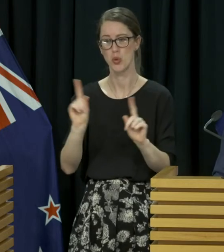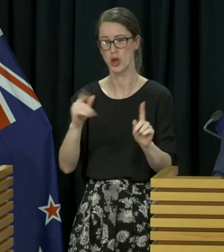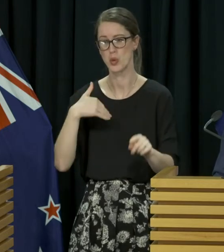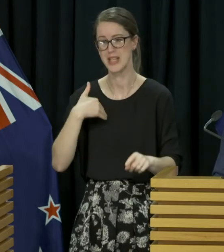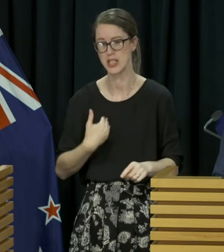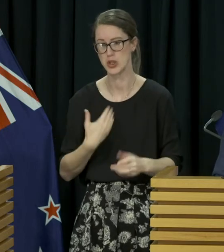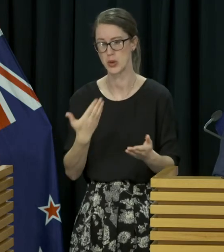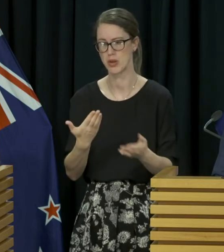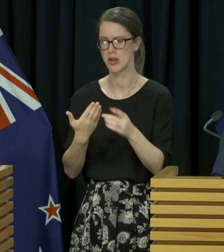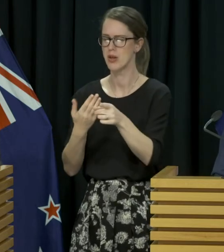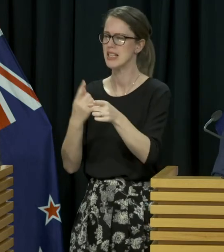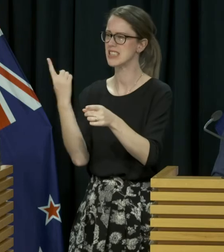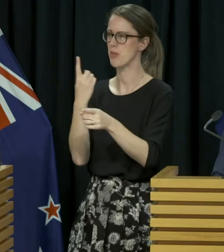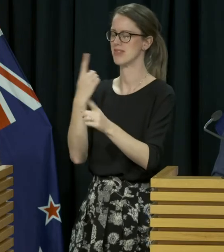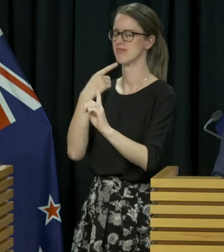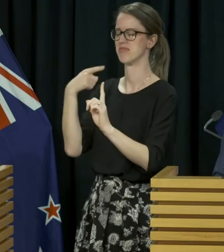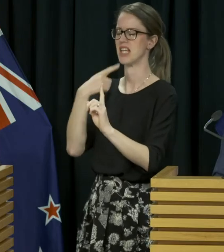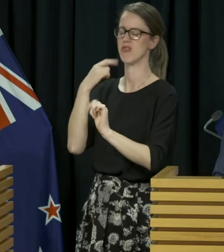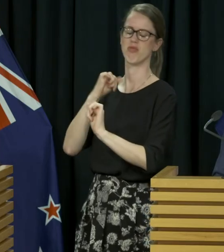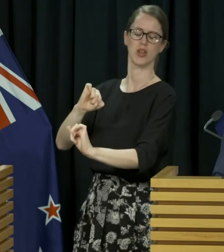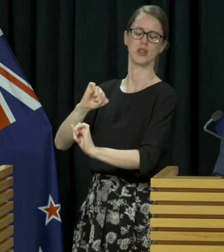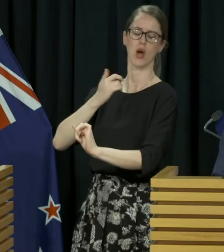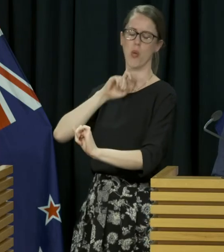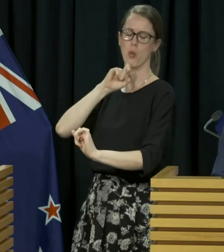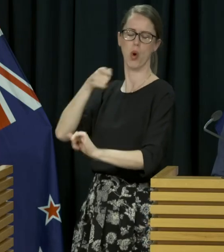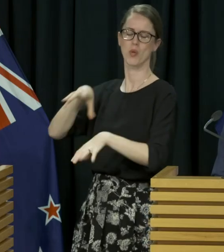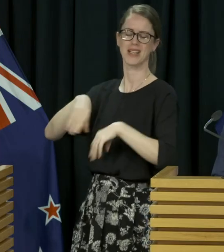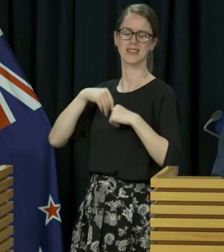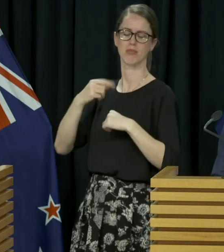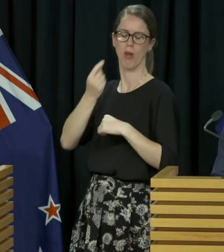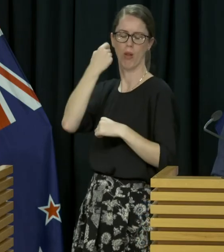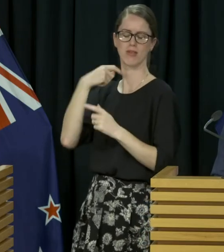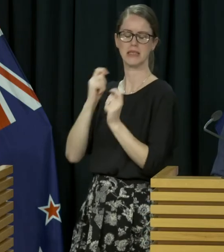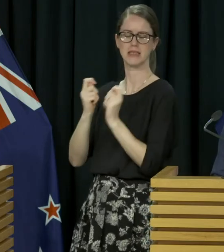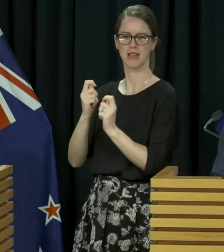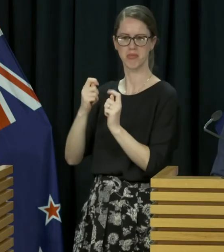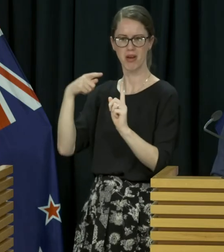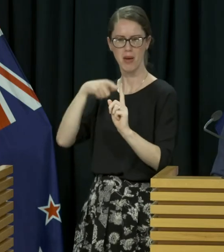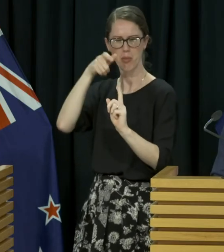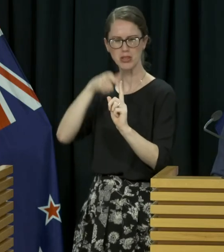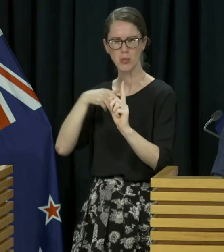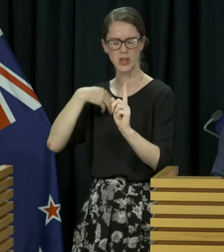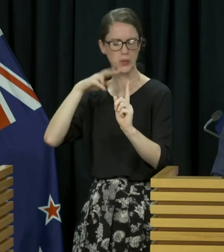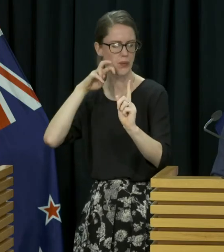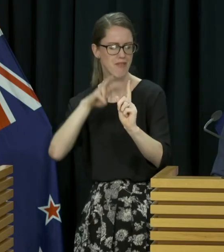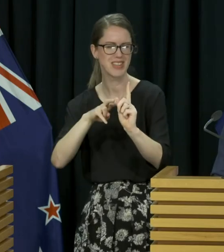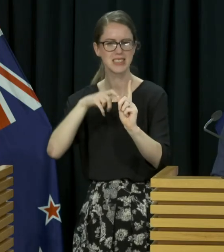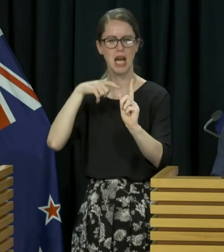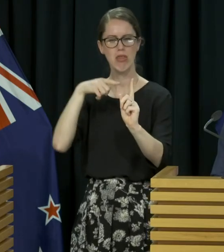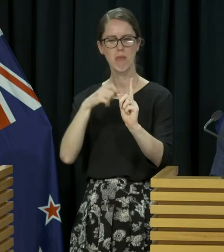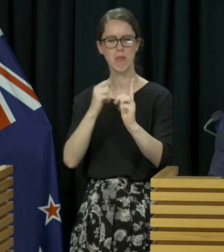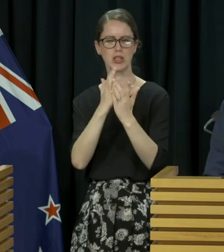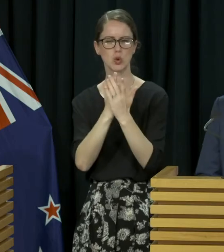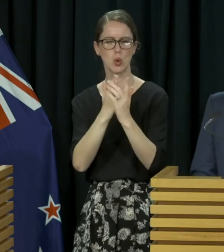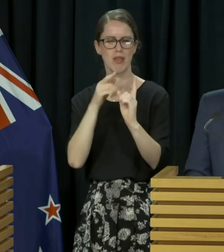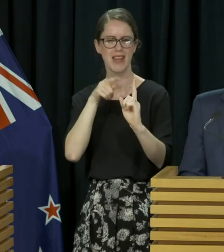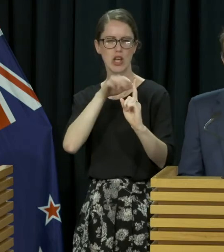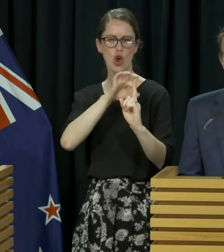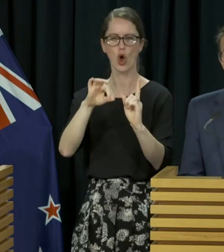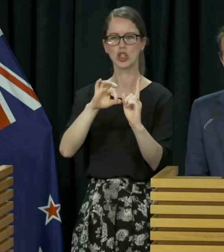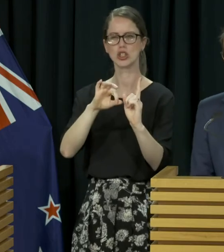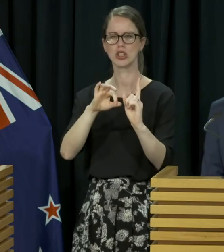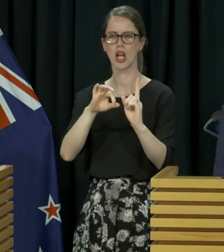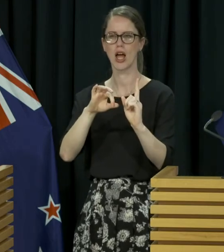there is an blatant refusal to get tested, should they then be put under the microscope and make sure that they're not just